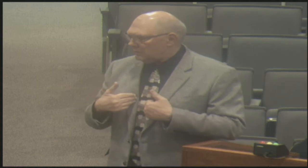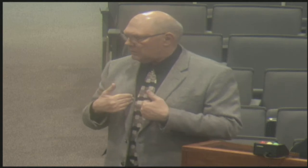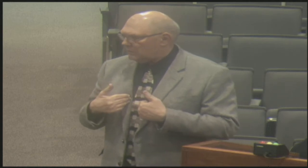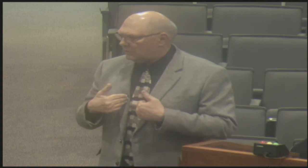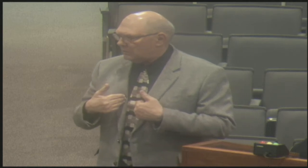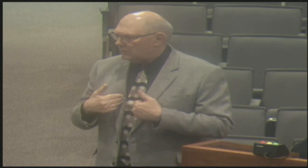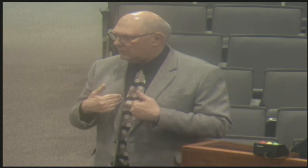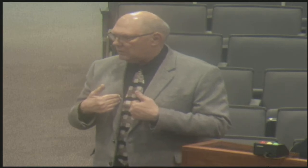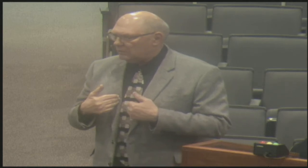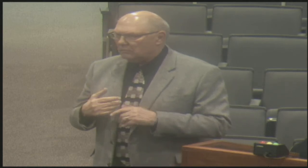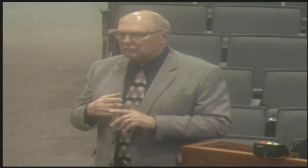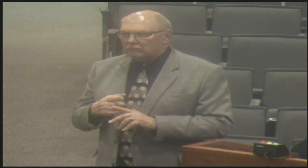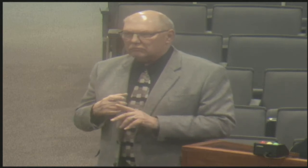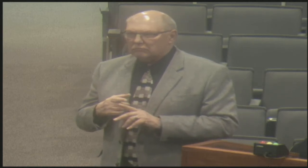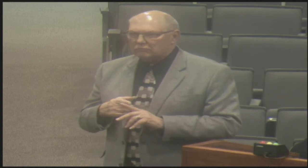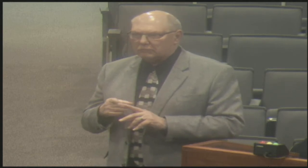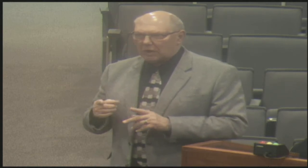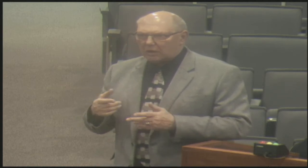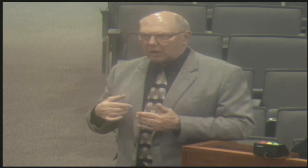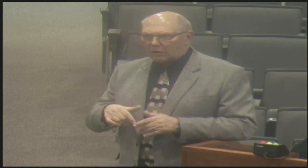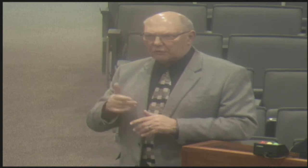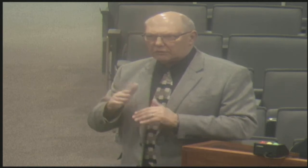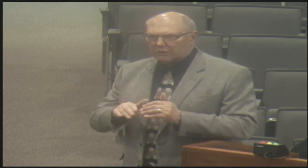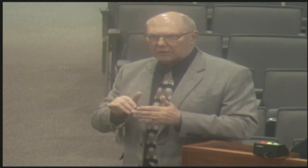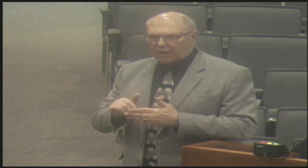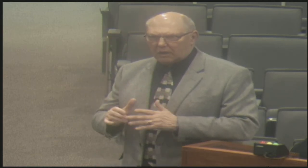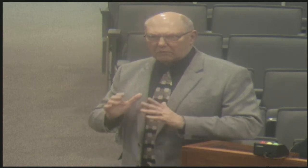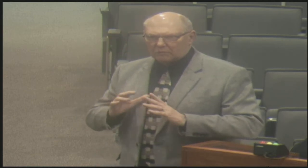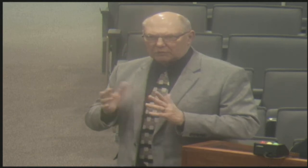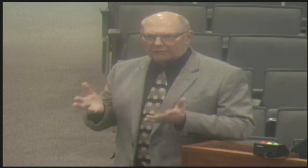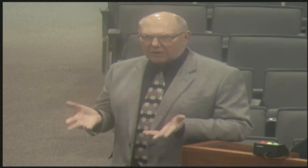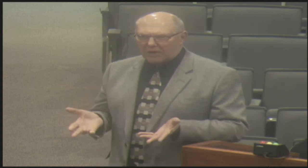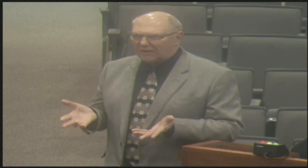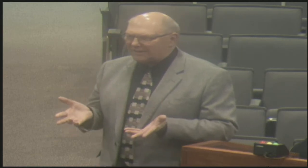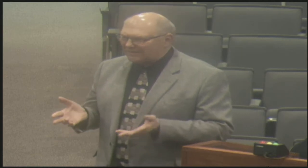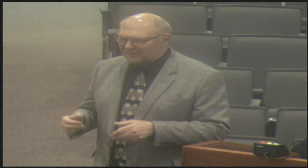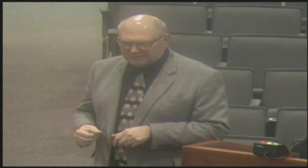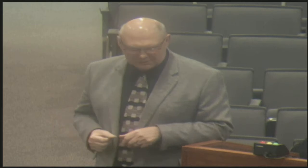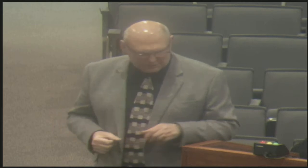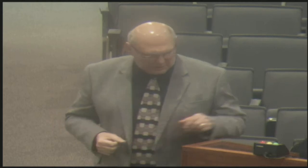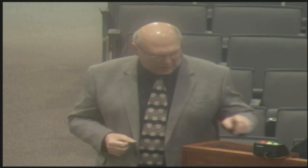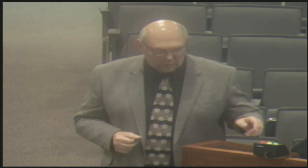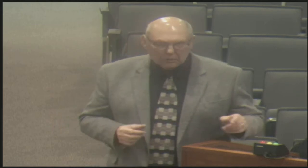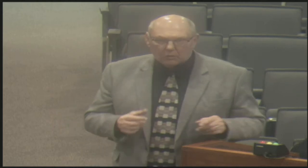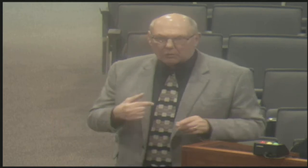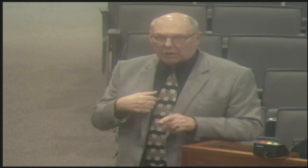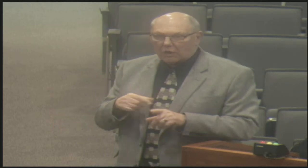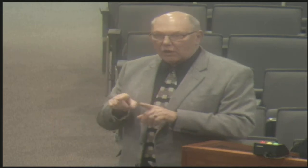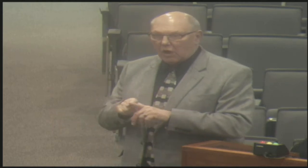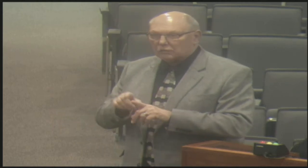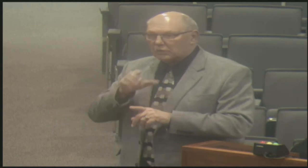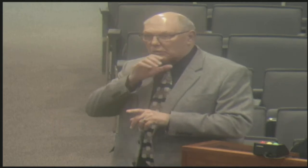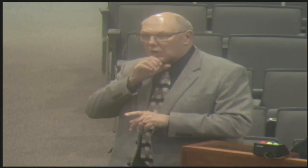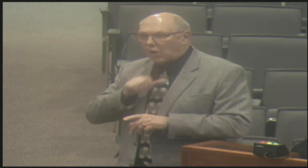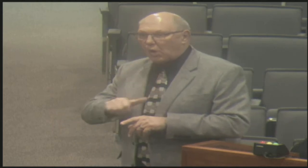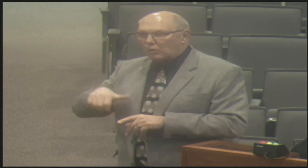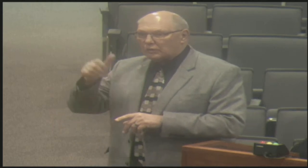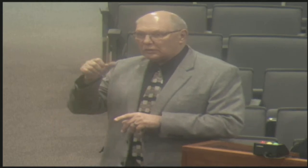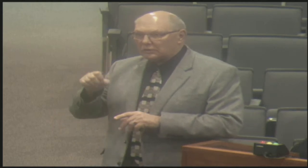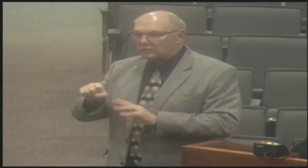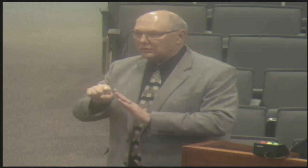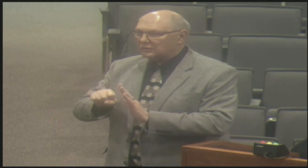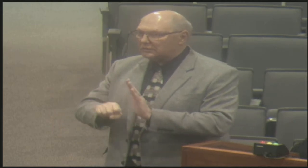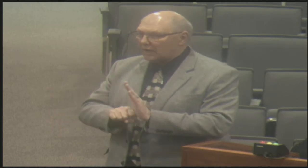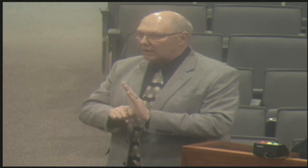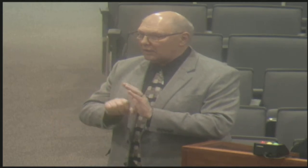a sense, a sensory that is lost or is diminished. But other than that, we're capable of doing just about anything and we are